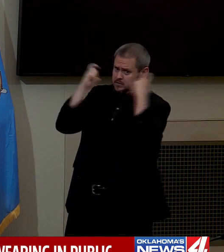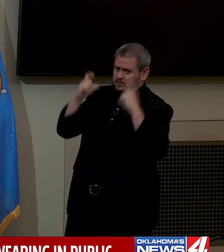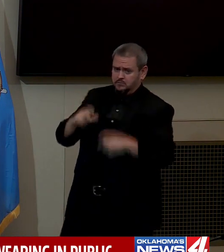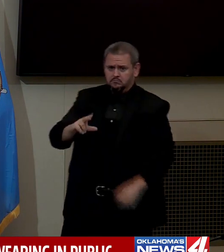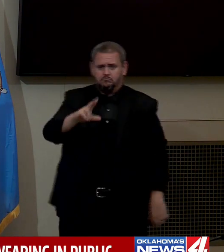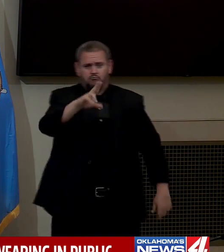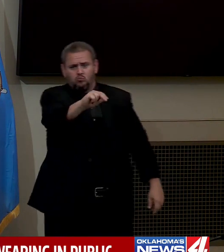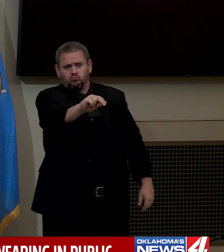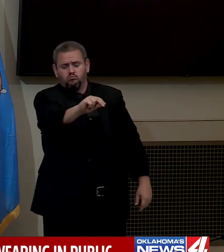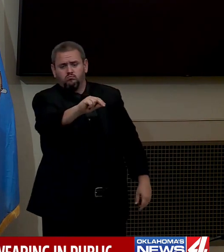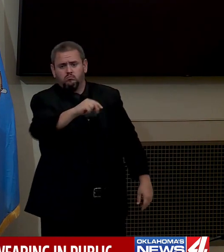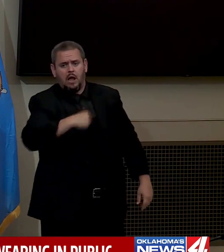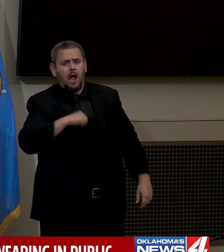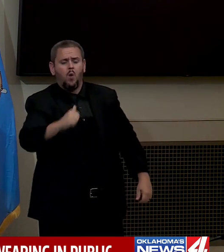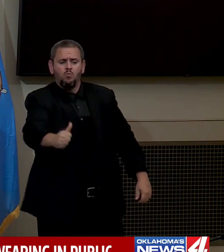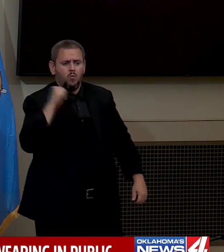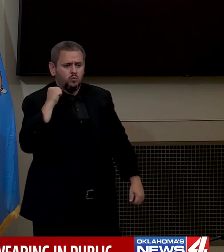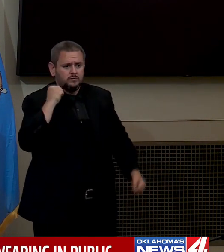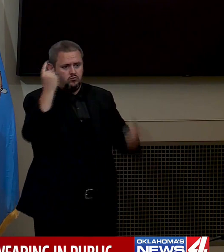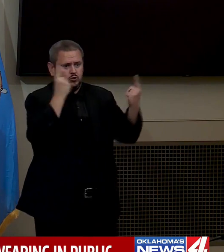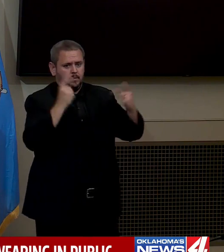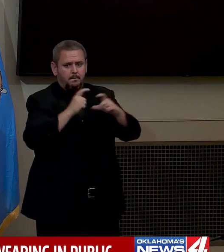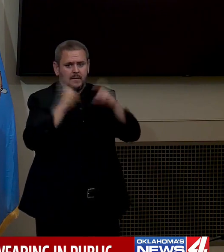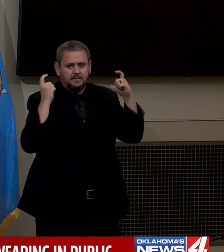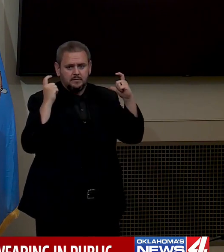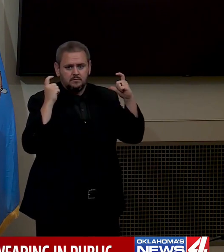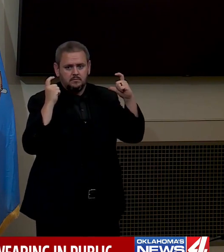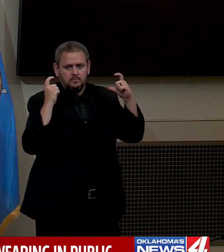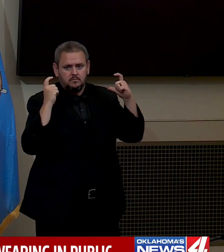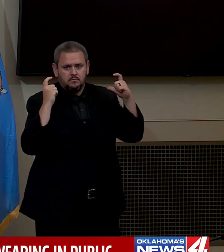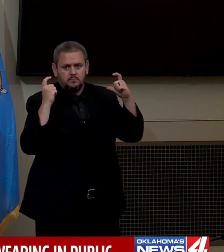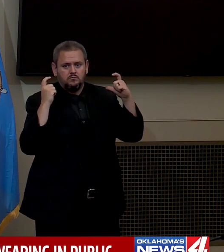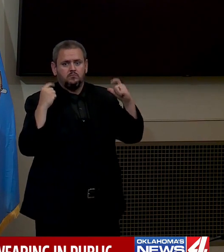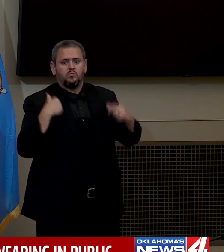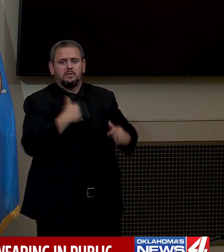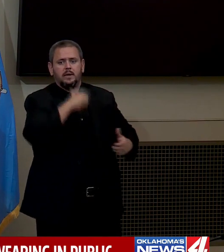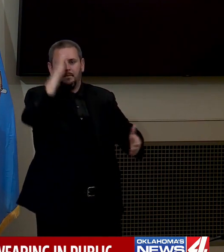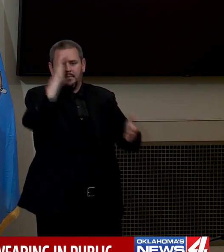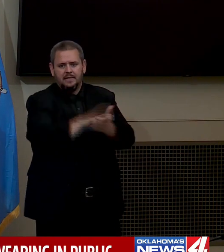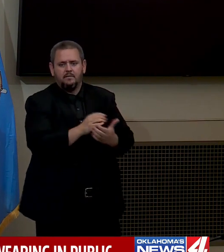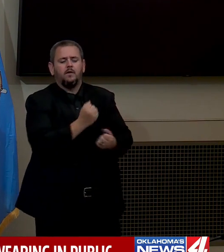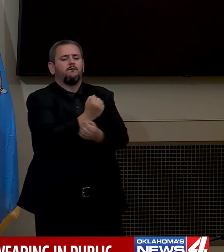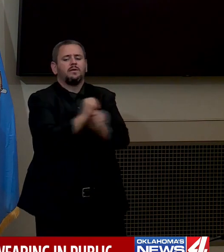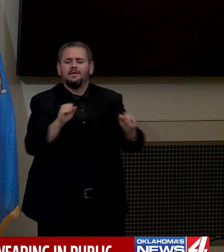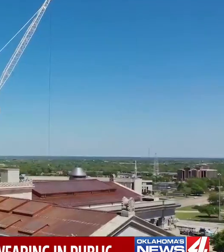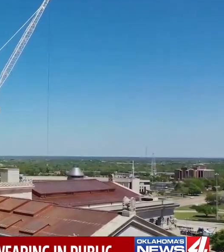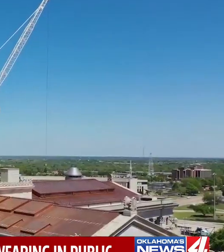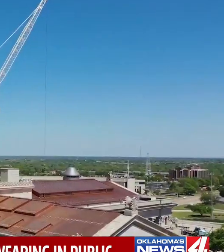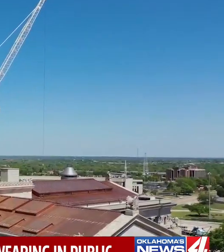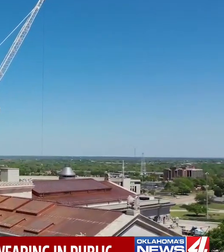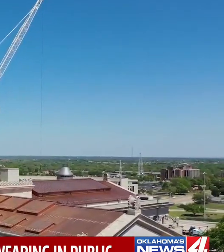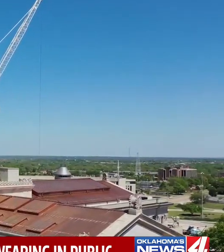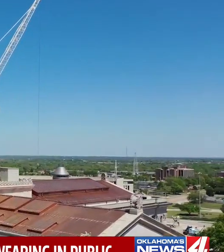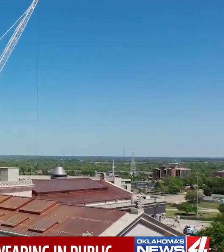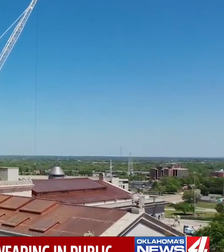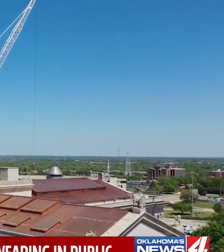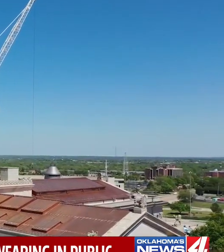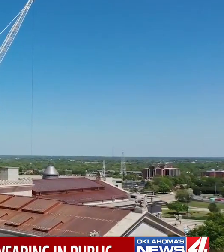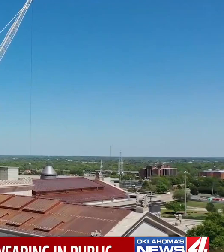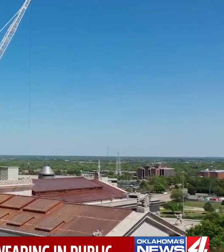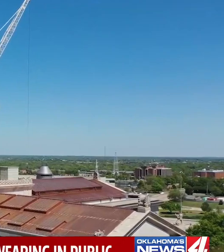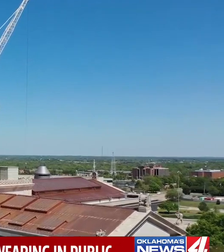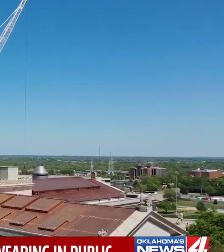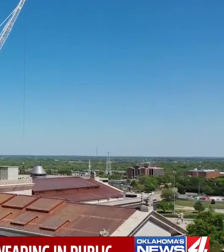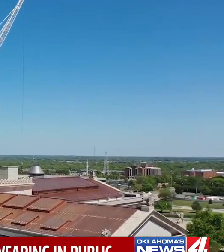not reconsider mandating masks. We believe in freedoms. I will not mandate that in the state of Oklahoma. Something Stitt says the